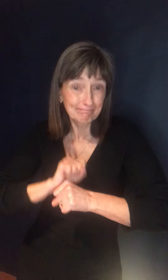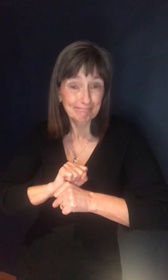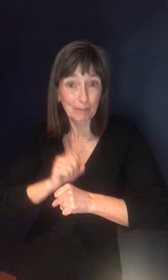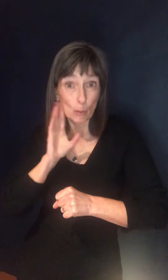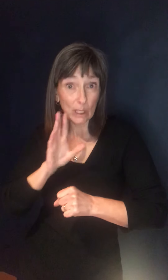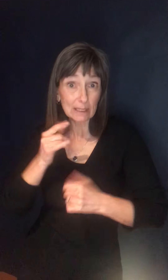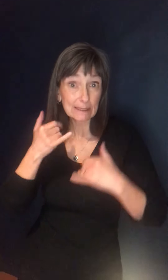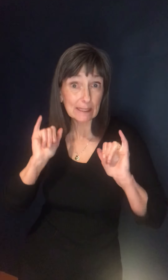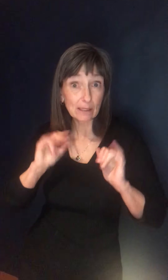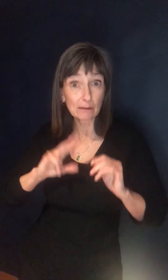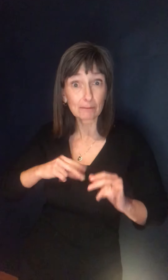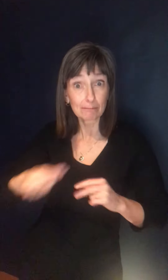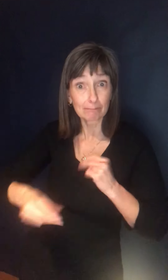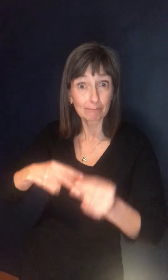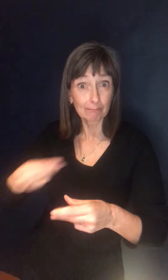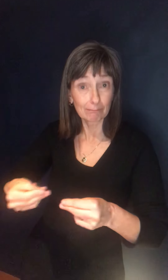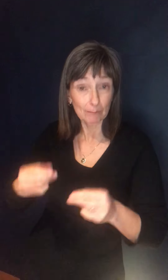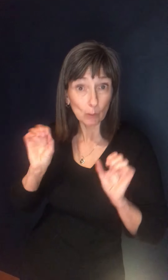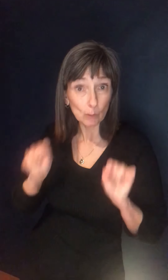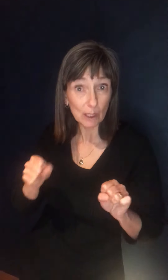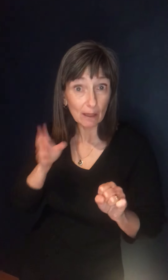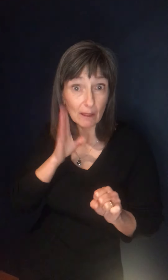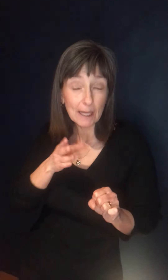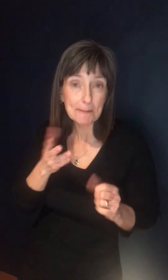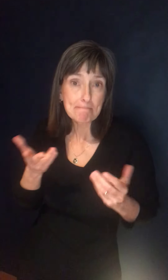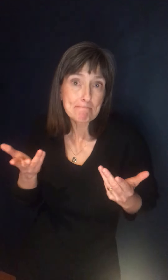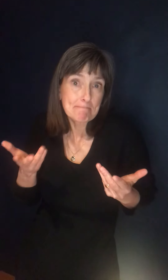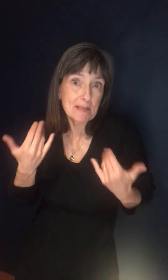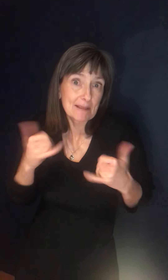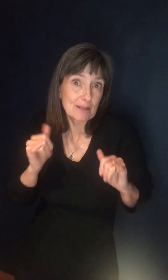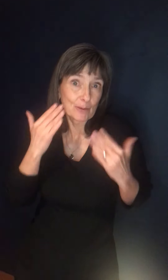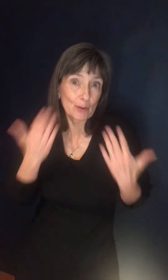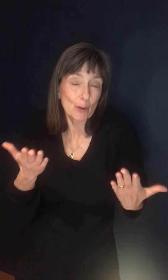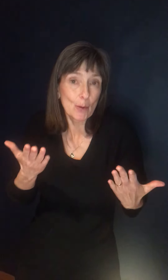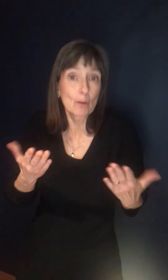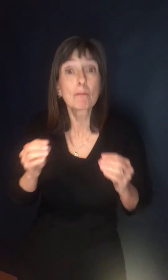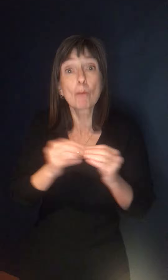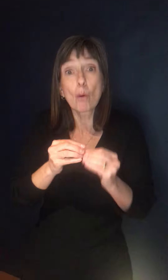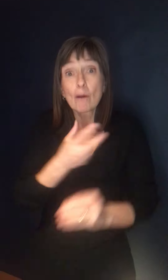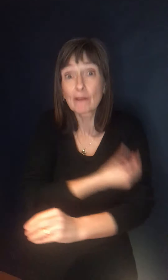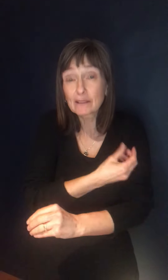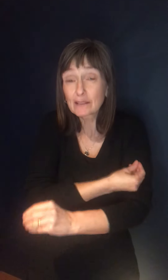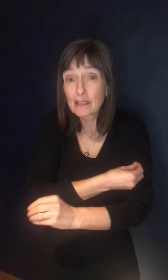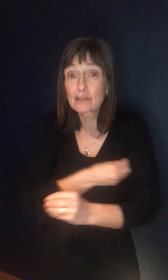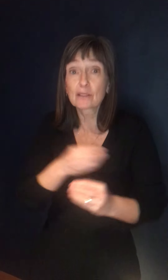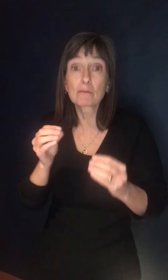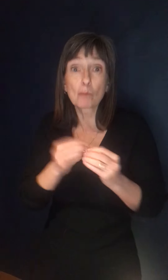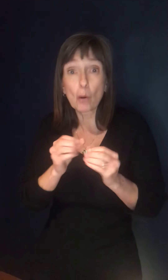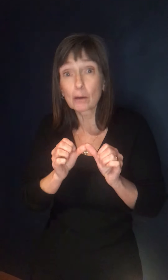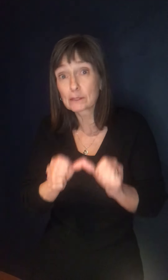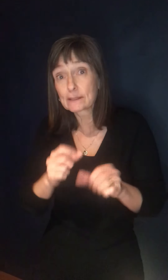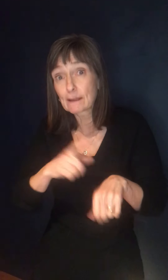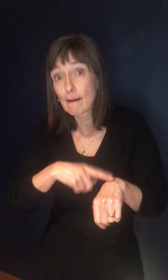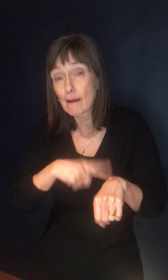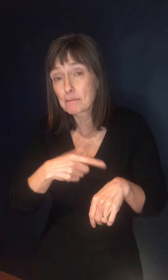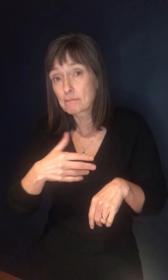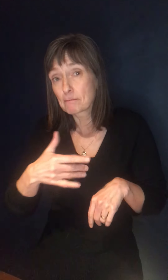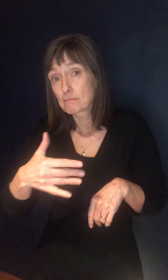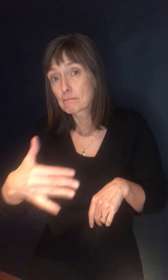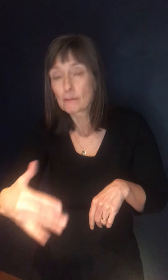virus. And so that's really important. And as time goes on and as we vaccinate more people, I think we'll get that information. Um, but as of right now,